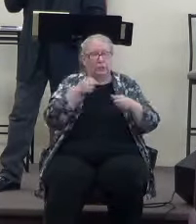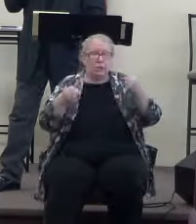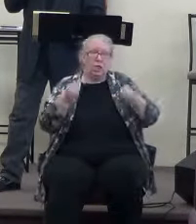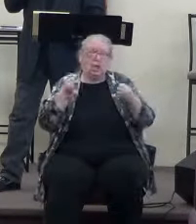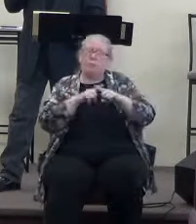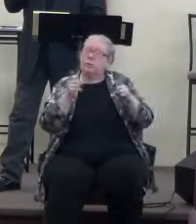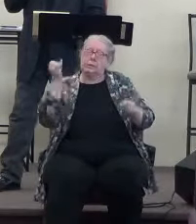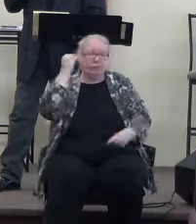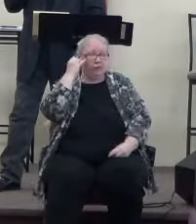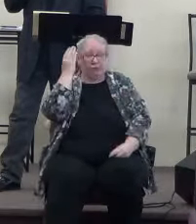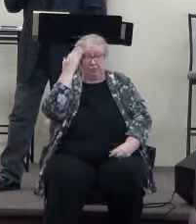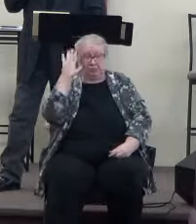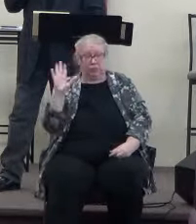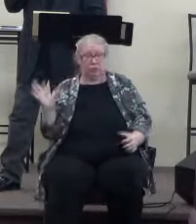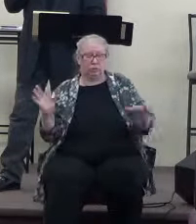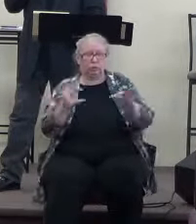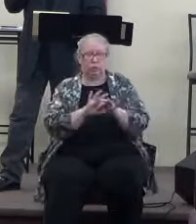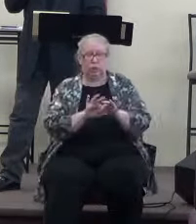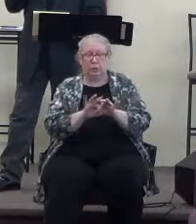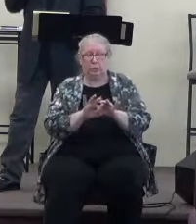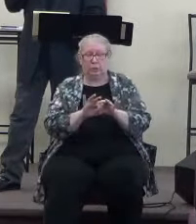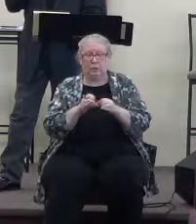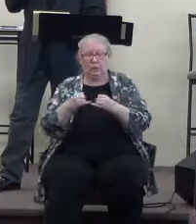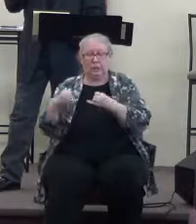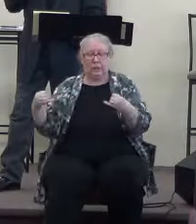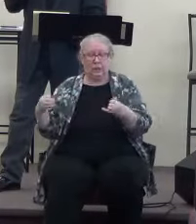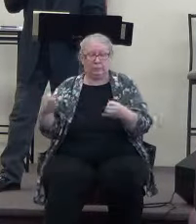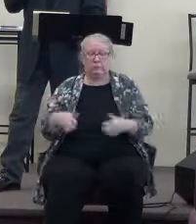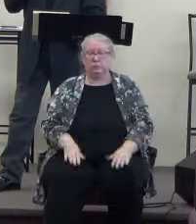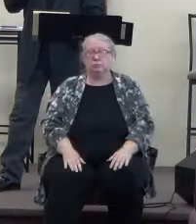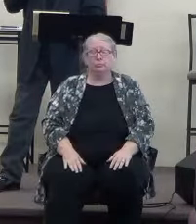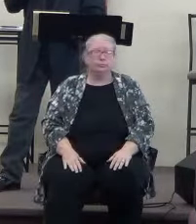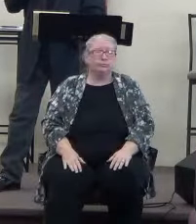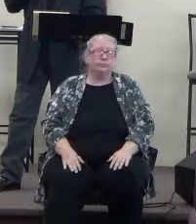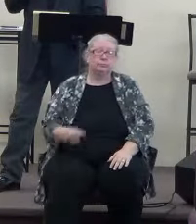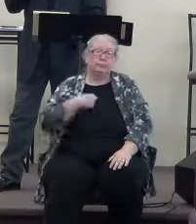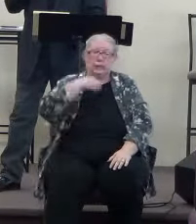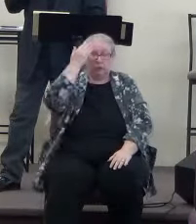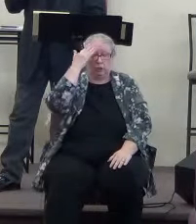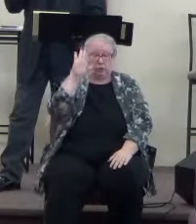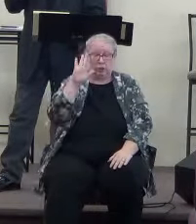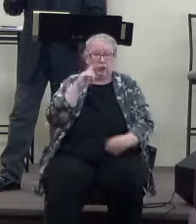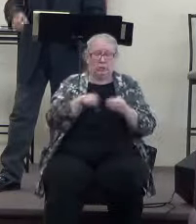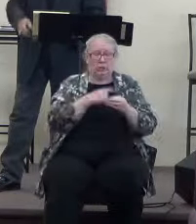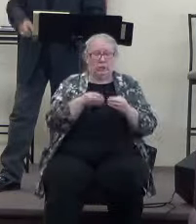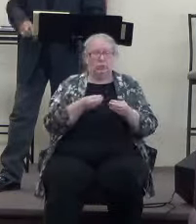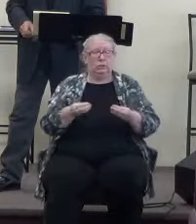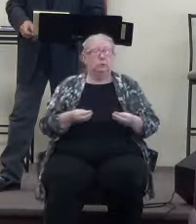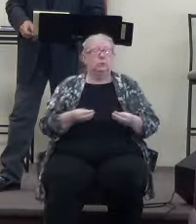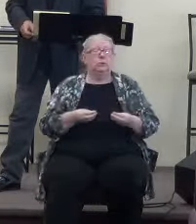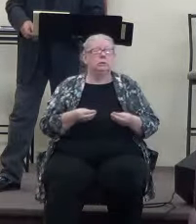But if I don't know to hook the cables back up to it, I don't know anything about the source, the power of that car.